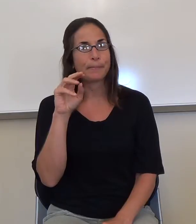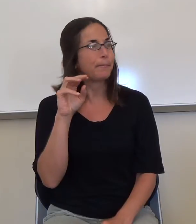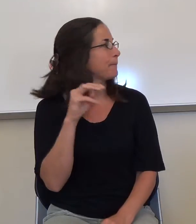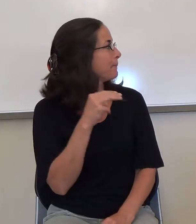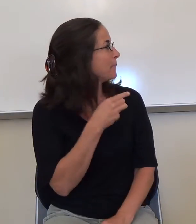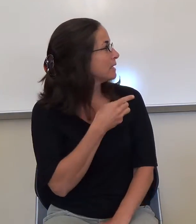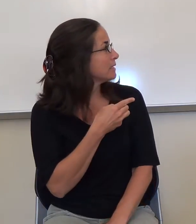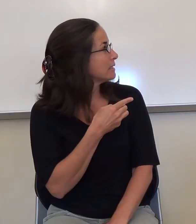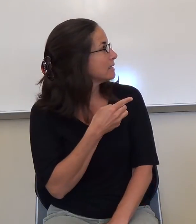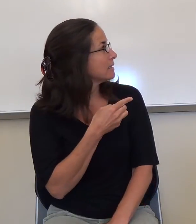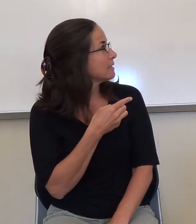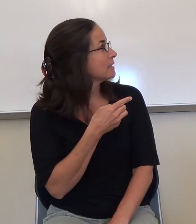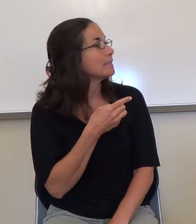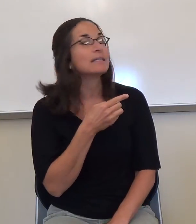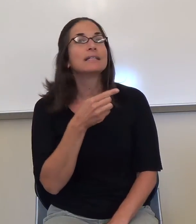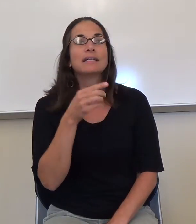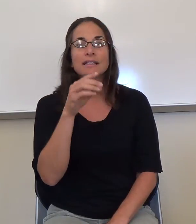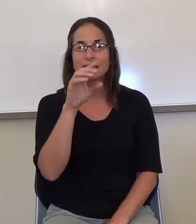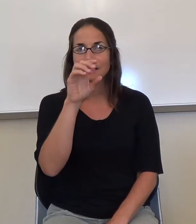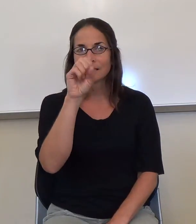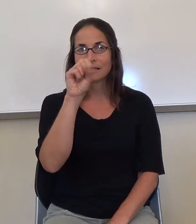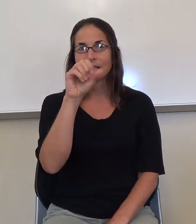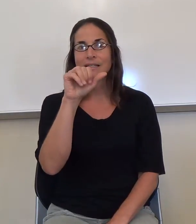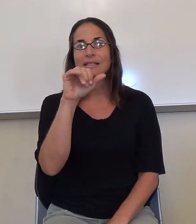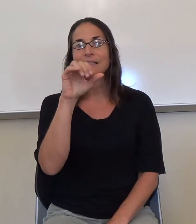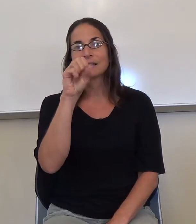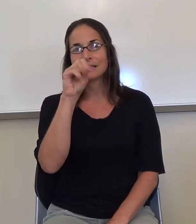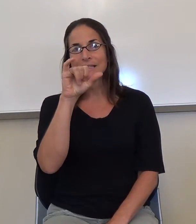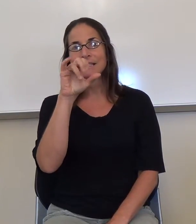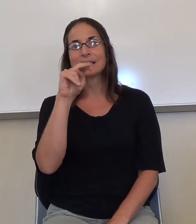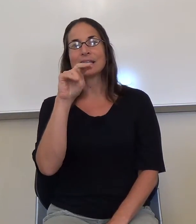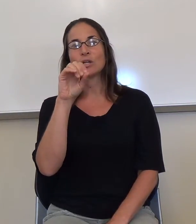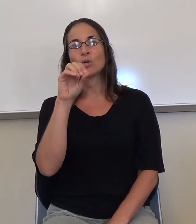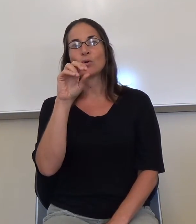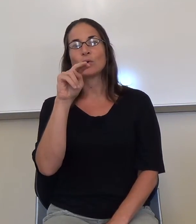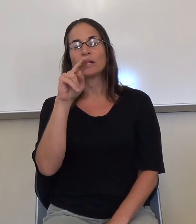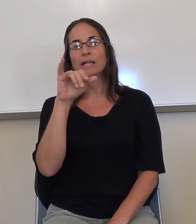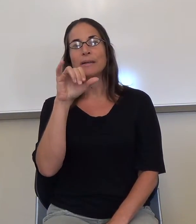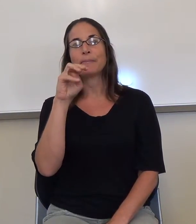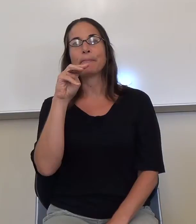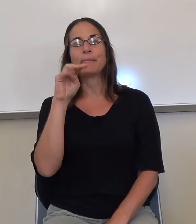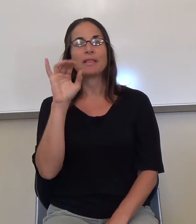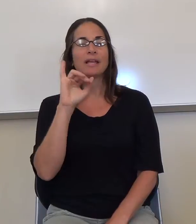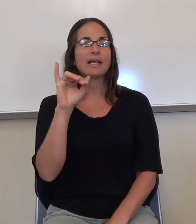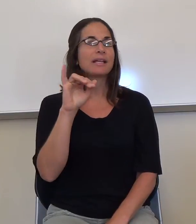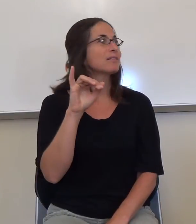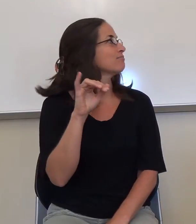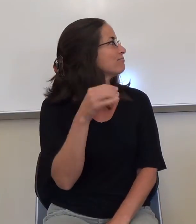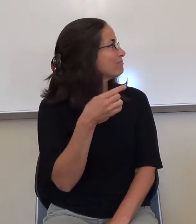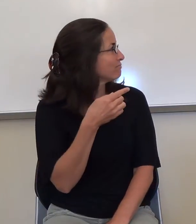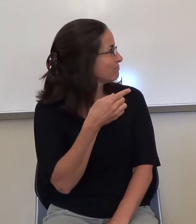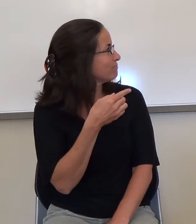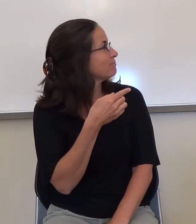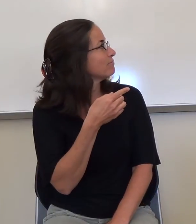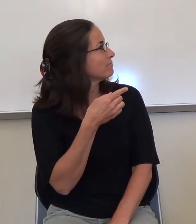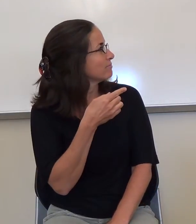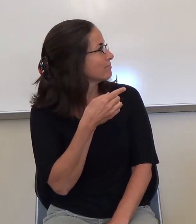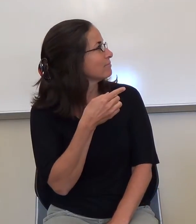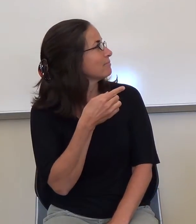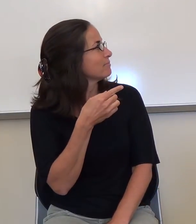So synonyms, this is words like cipher, puzzle,